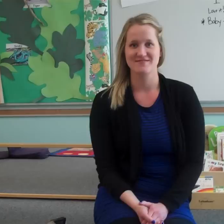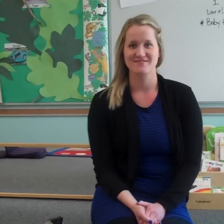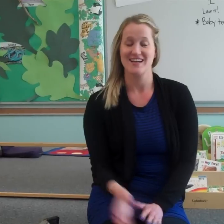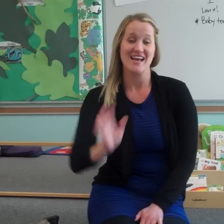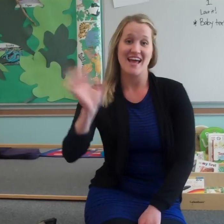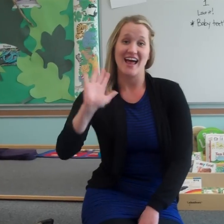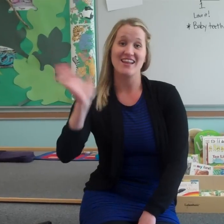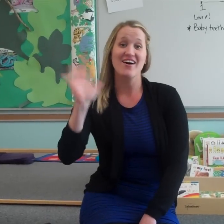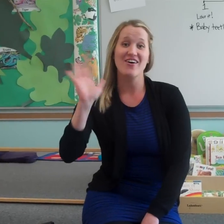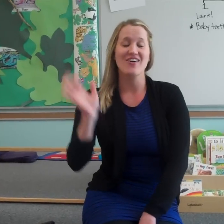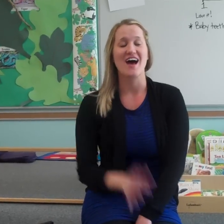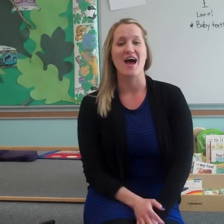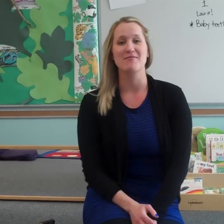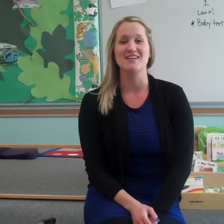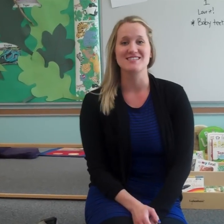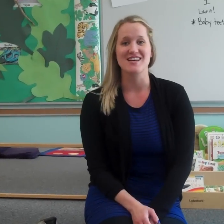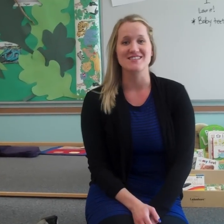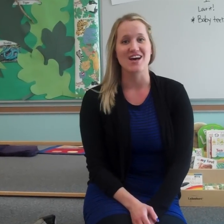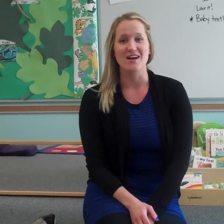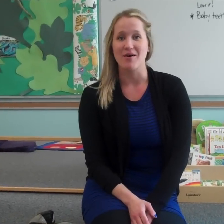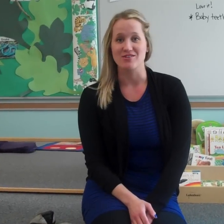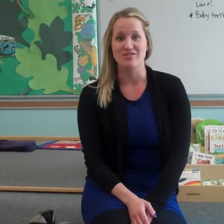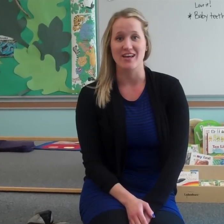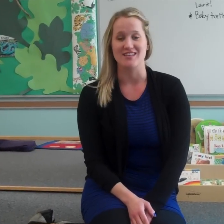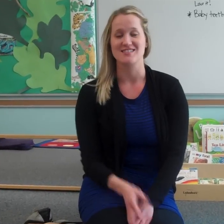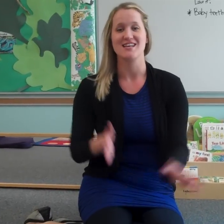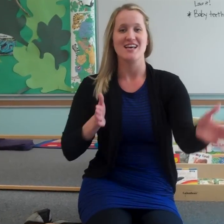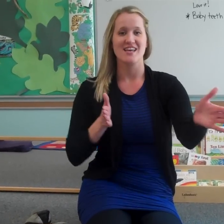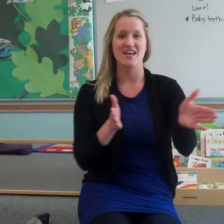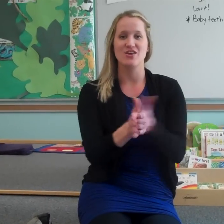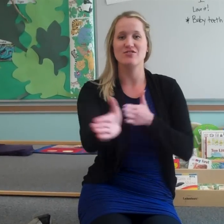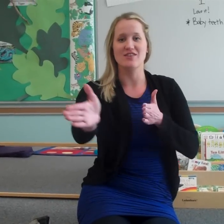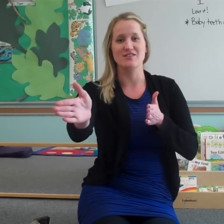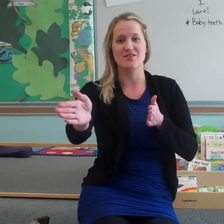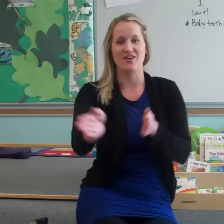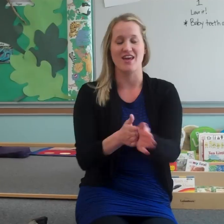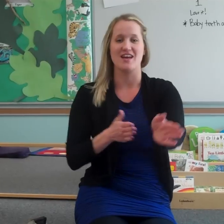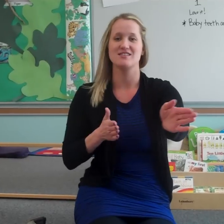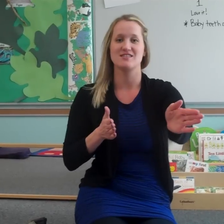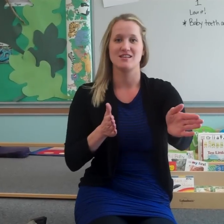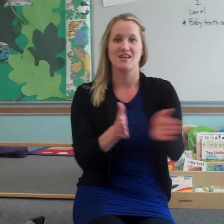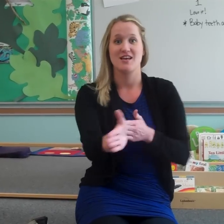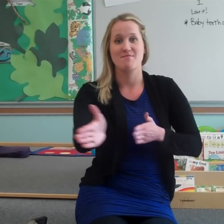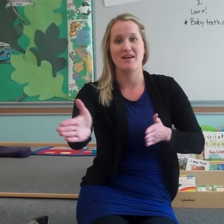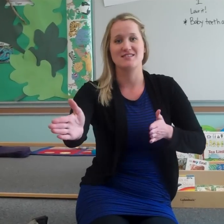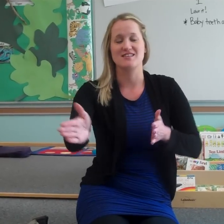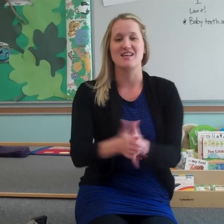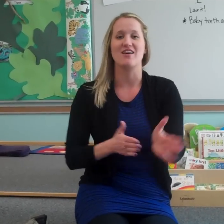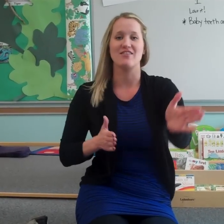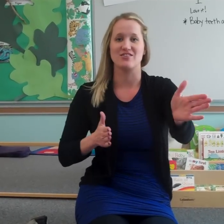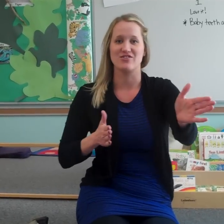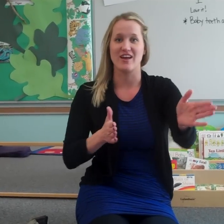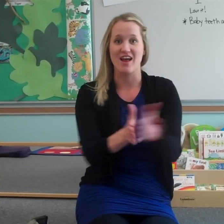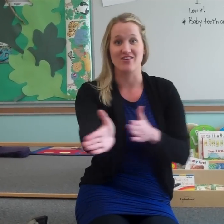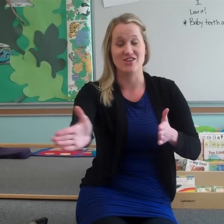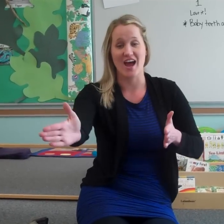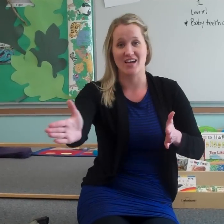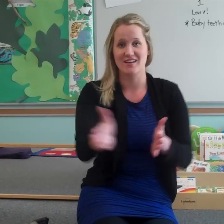Hello! I'm going to sing a song about trains. Can you do this with your hands? It makes the sound of the train on the track.